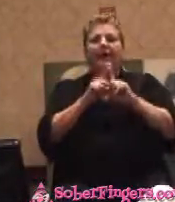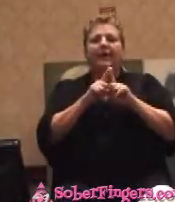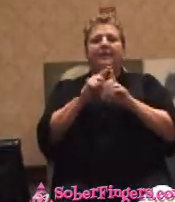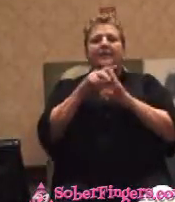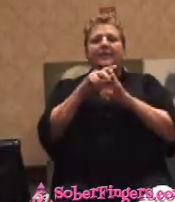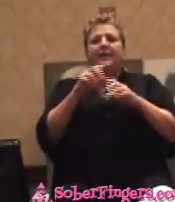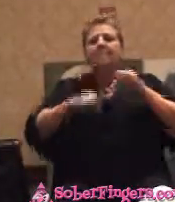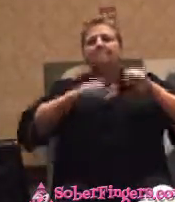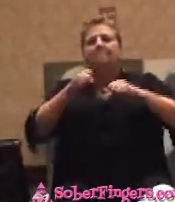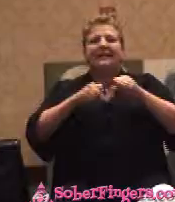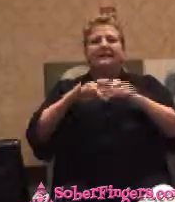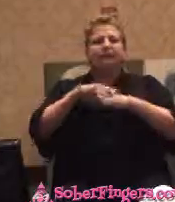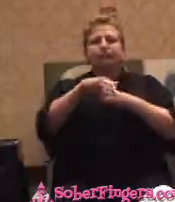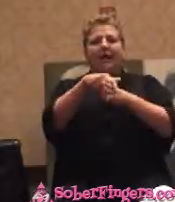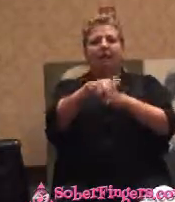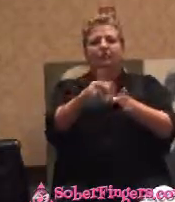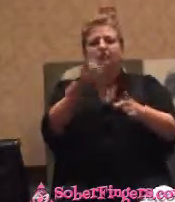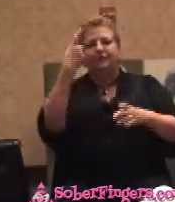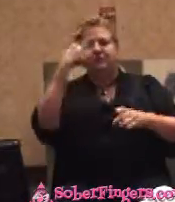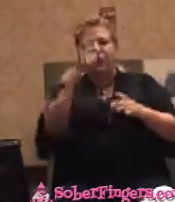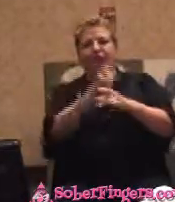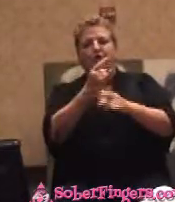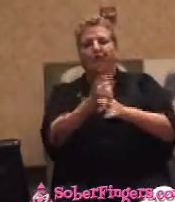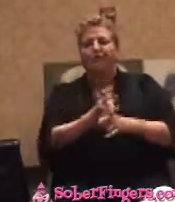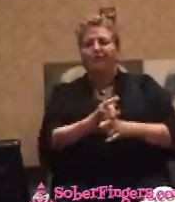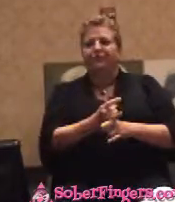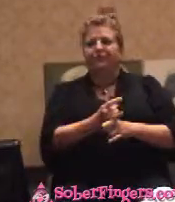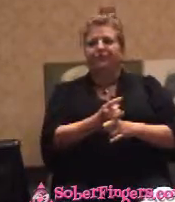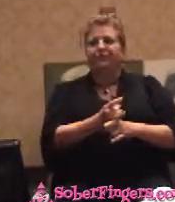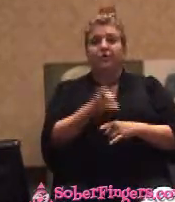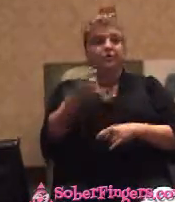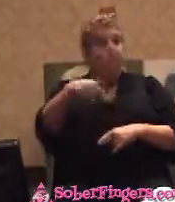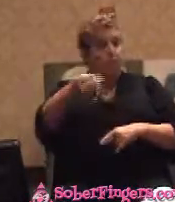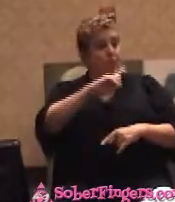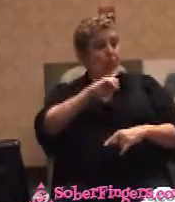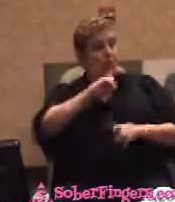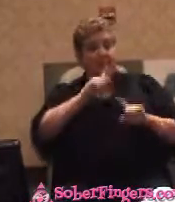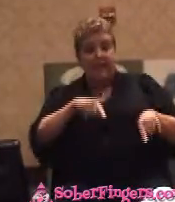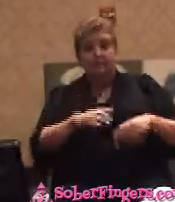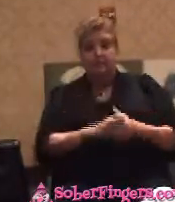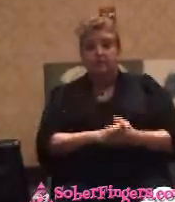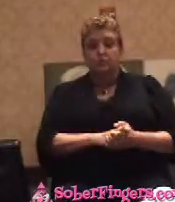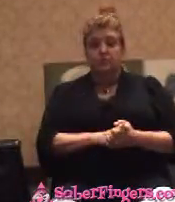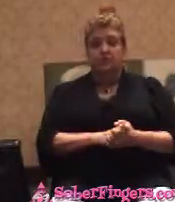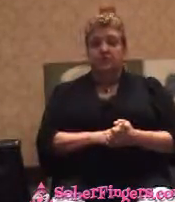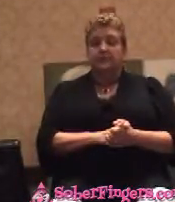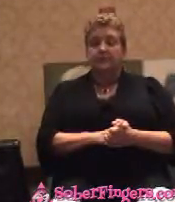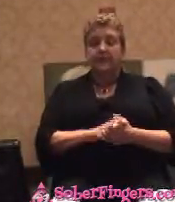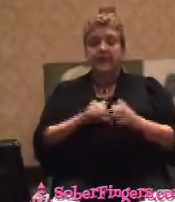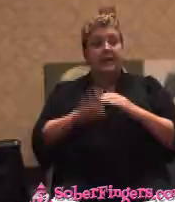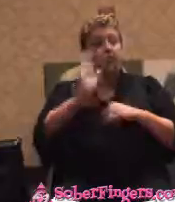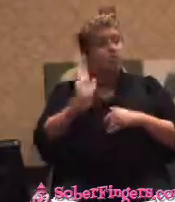and addiction. You're the answer in your community, in your group,